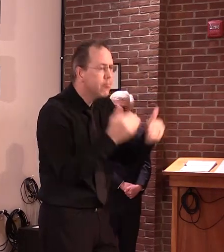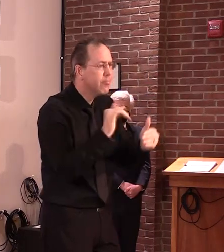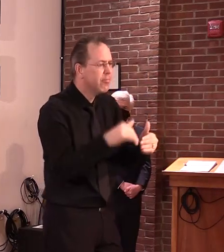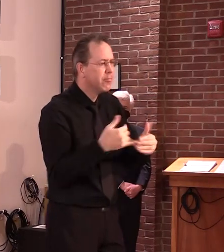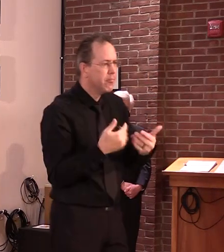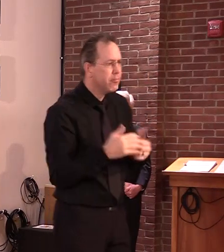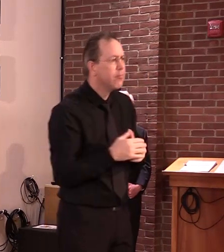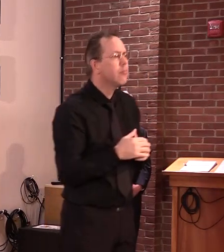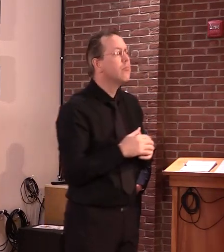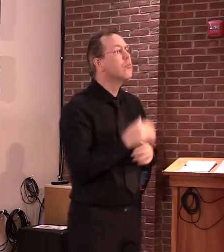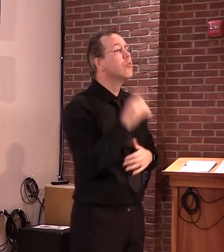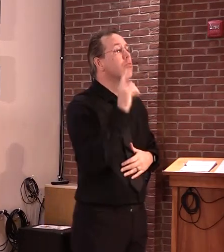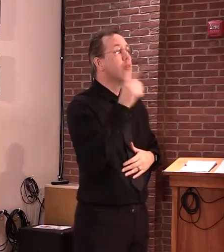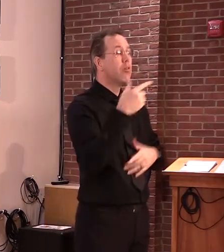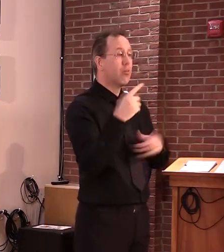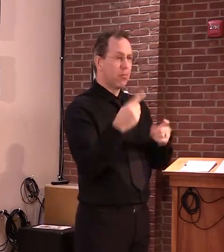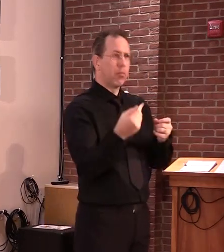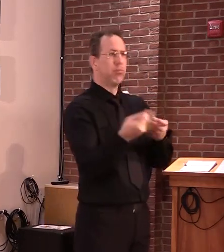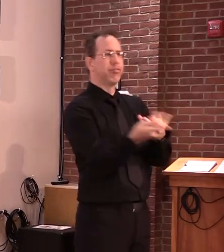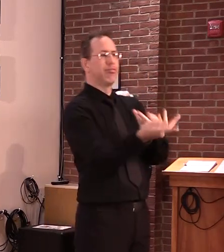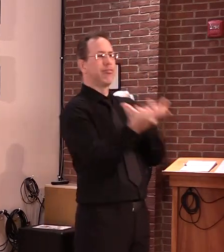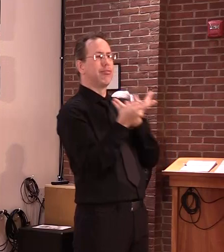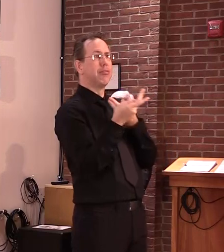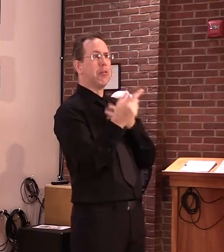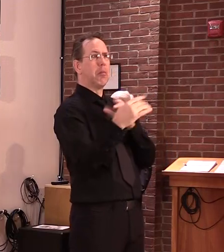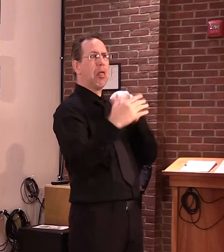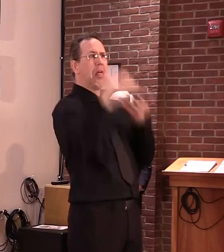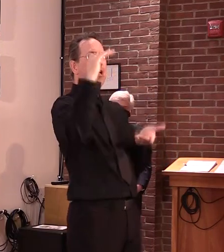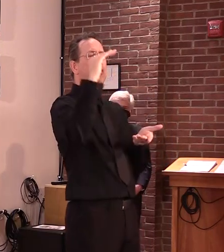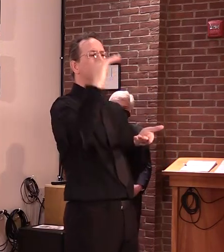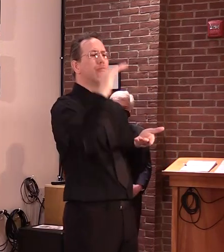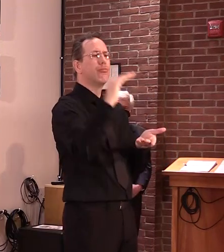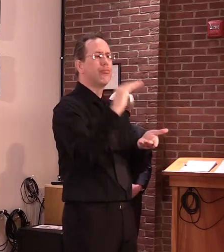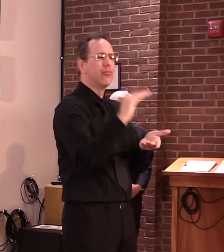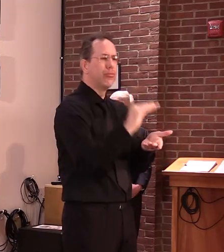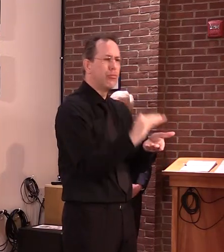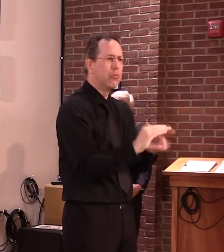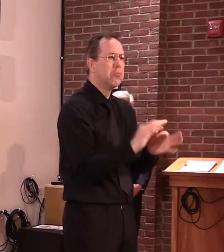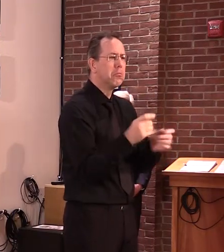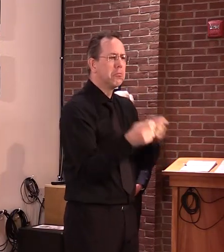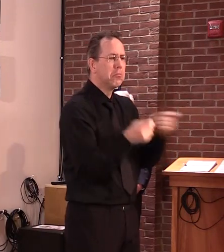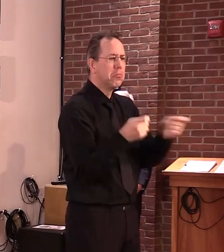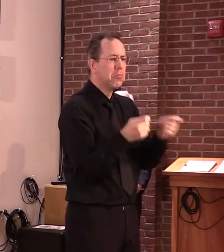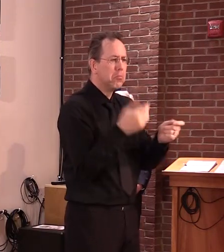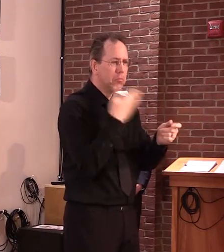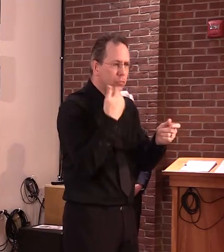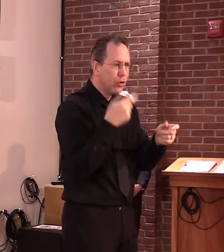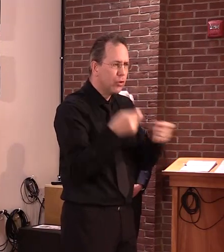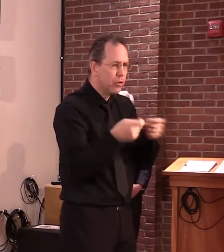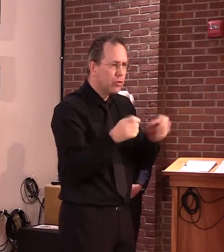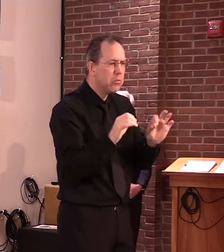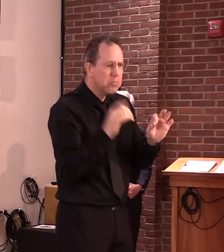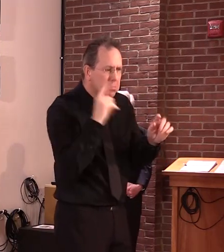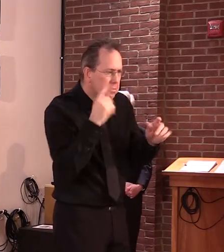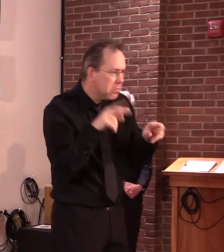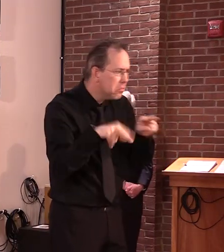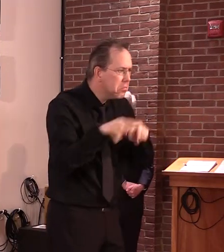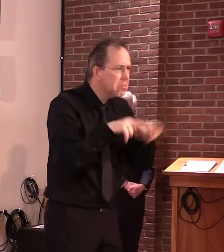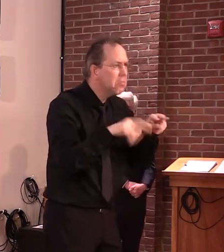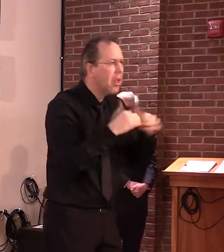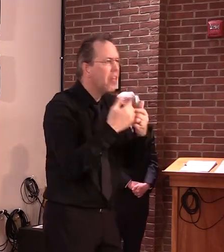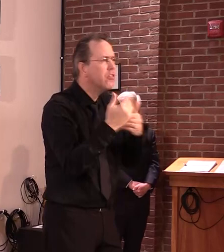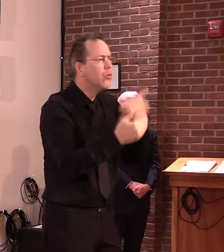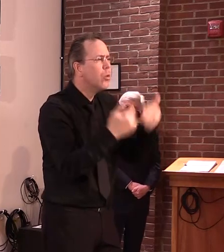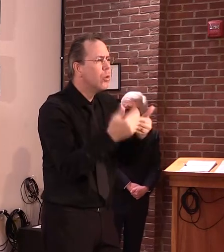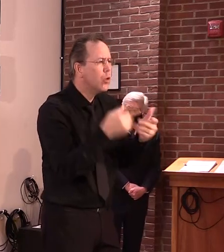swell of the number of people coming into the system starts to decline, and we'll see some of that. I mean, we'll put a lot of people back to work